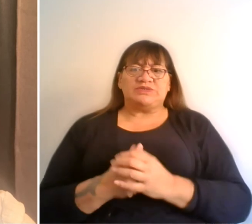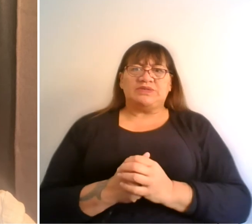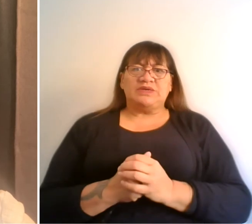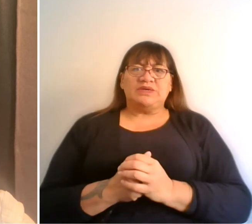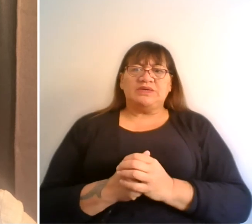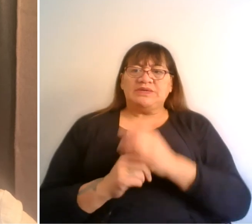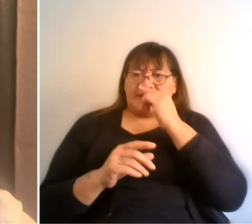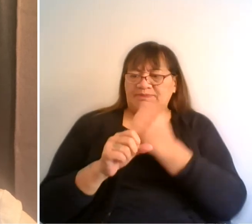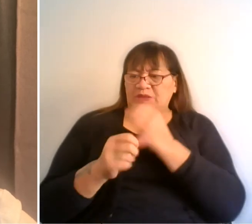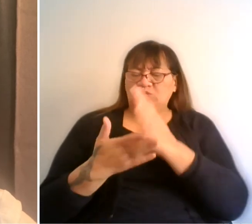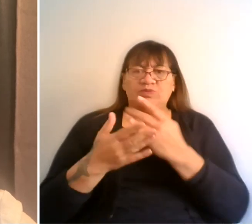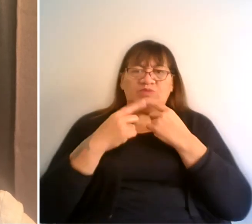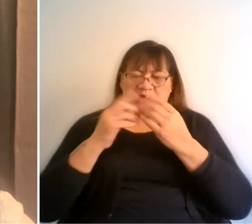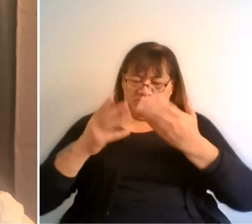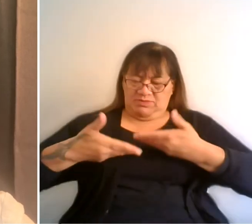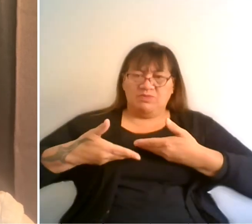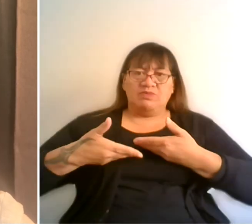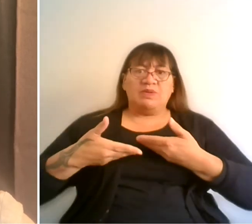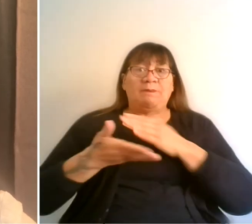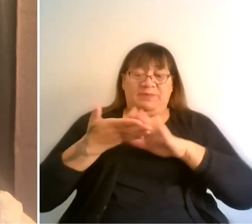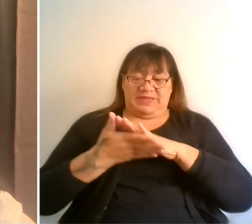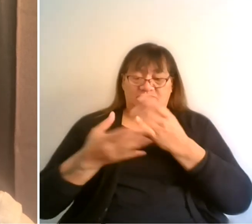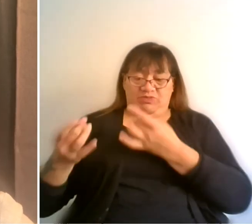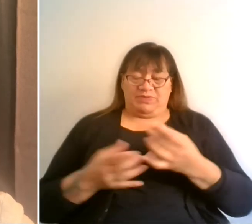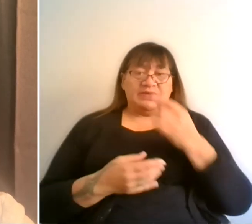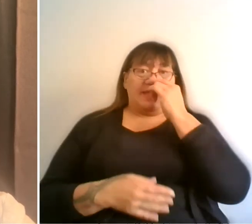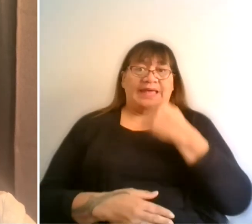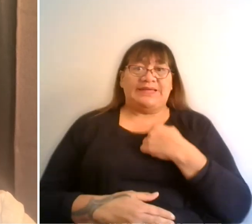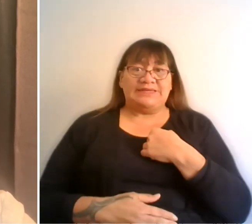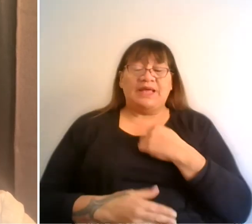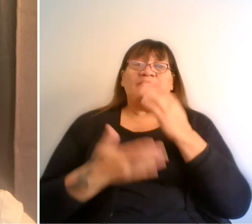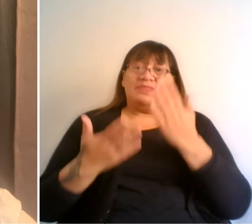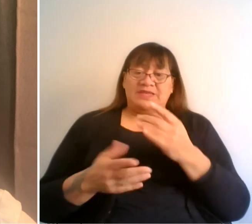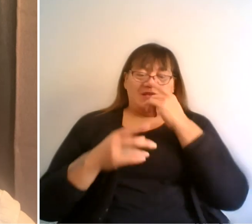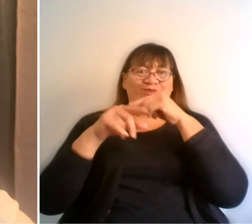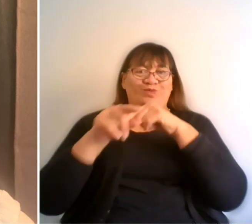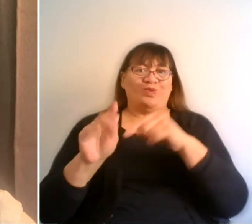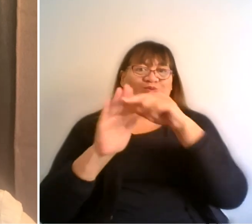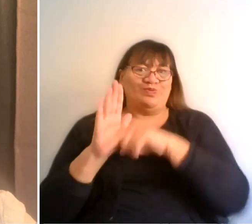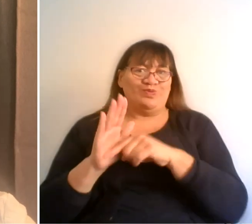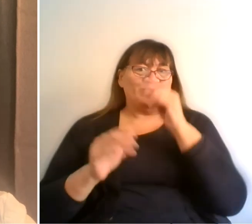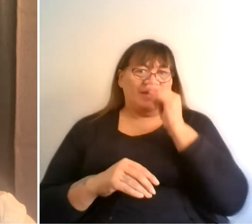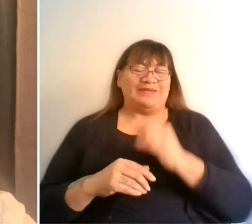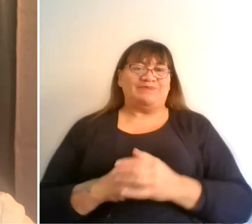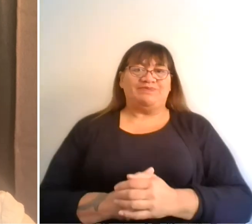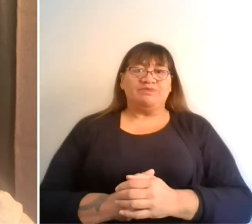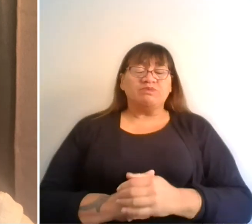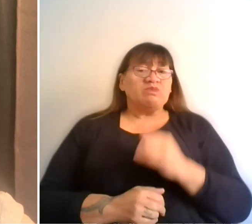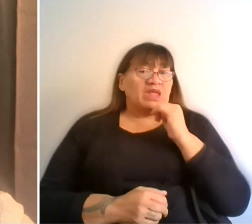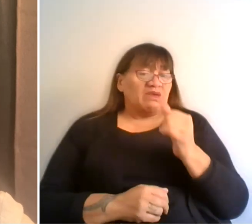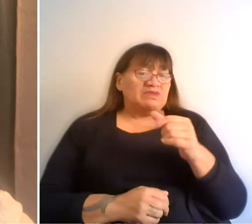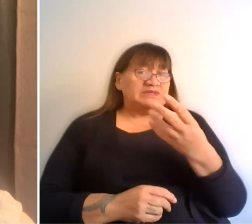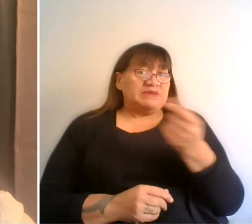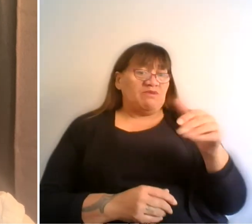informed, therefore be prepared and then be compliant. And if we have pockets of whānau who